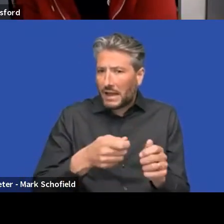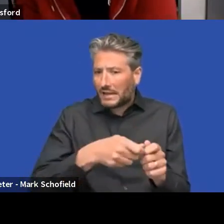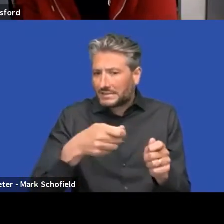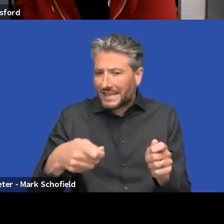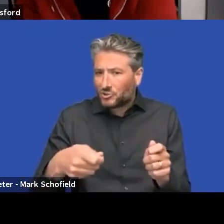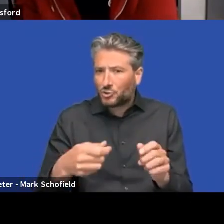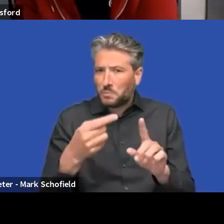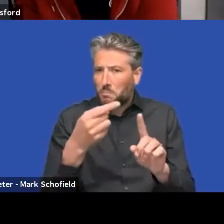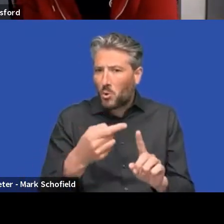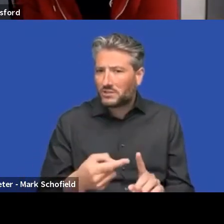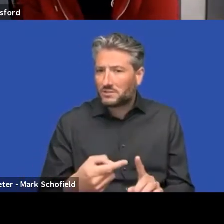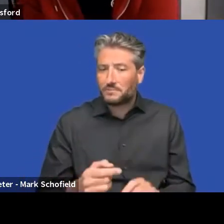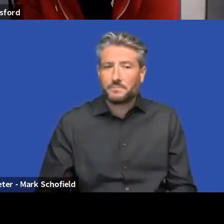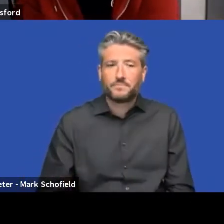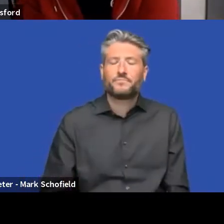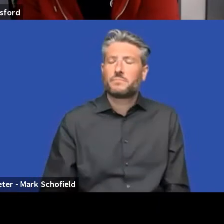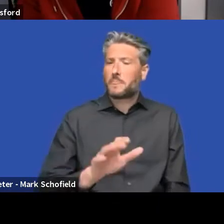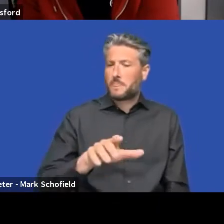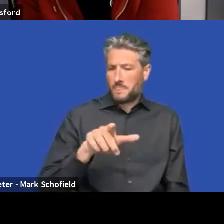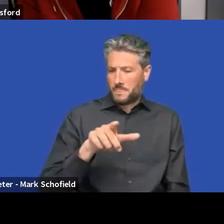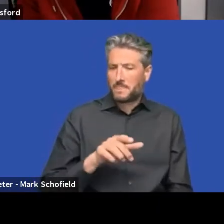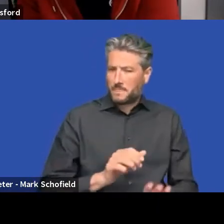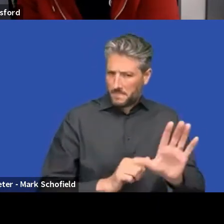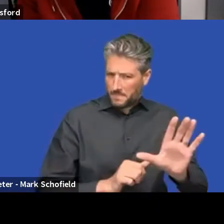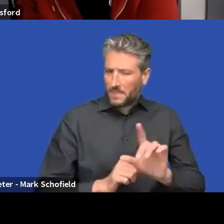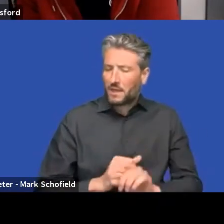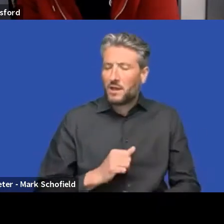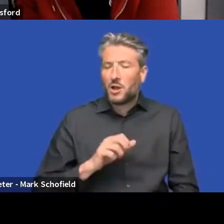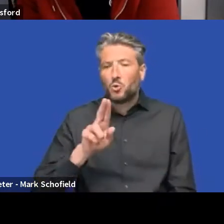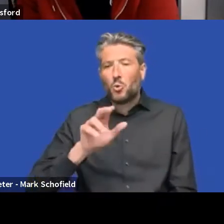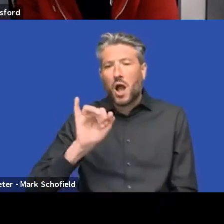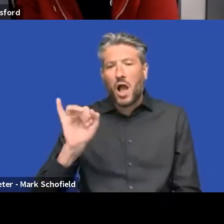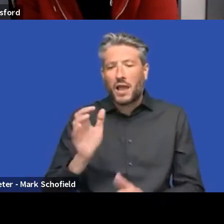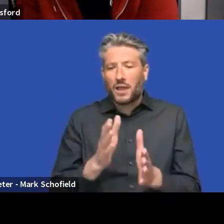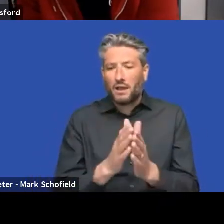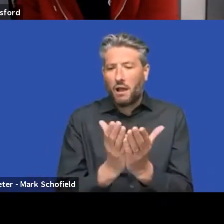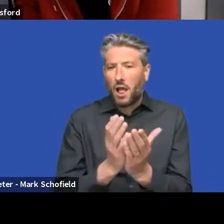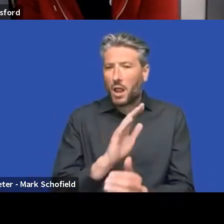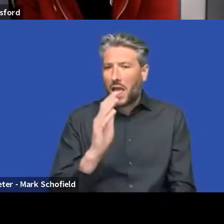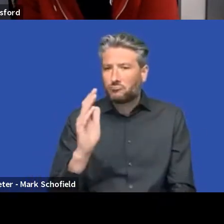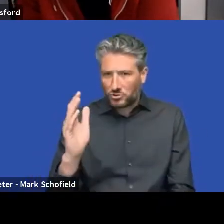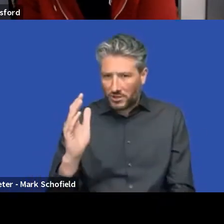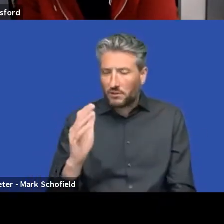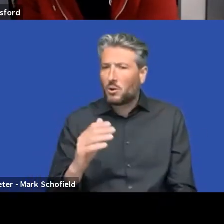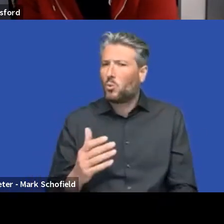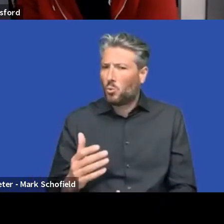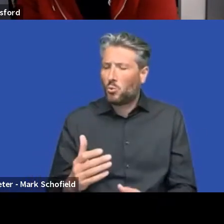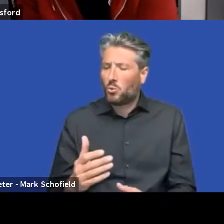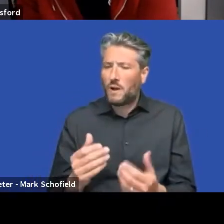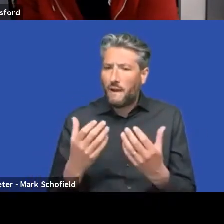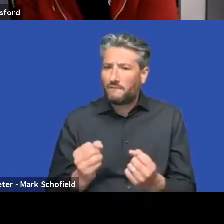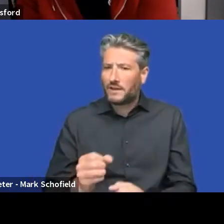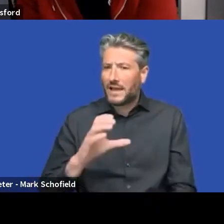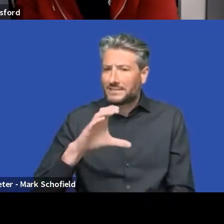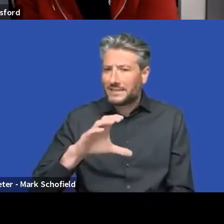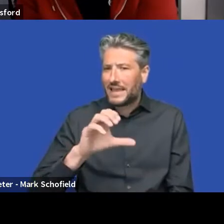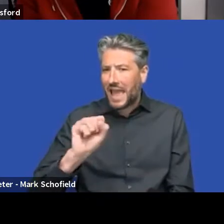the UI library works with CSS custom properties as the kind of API for styling,